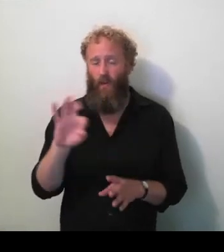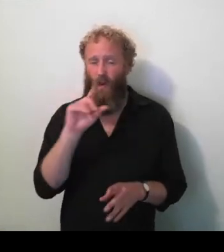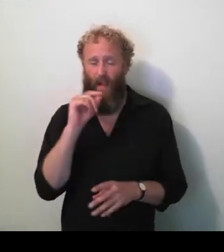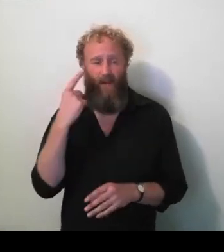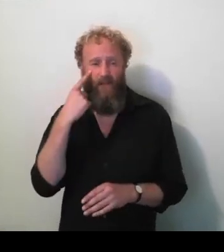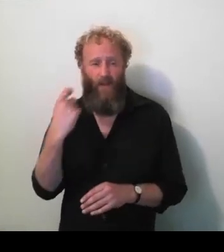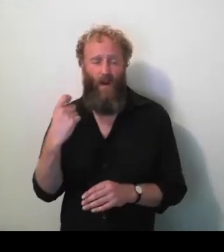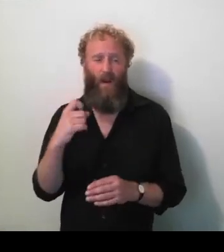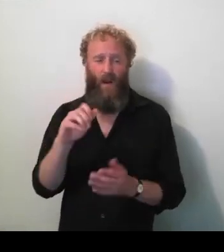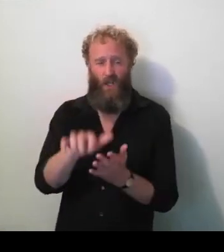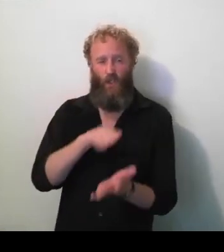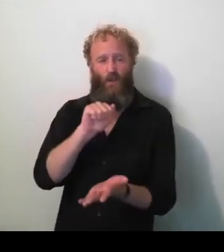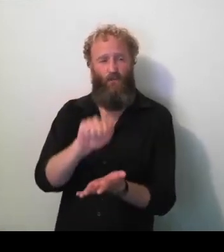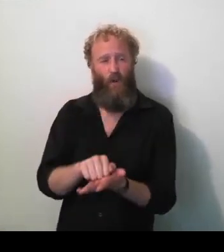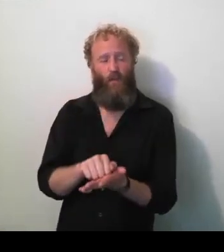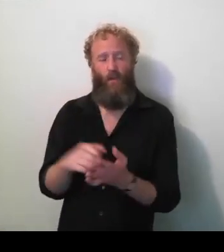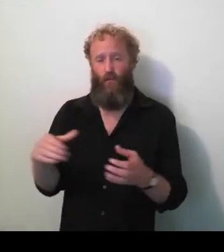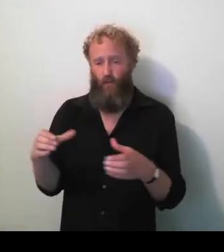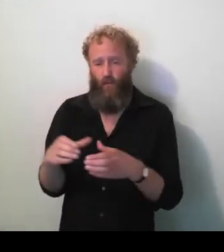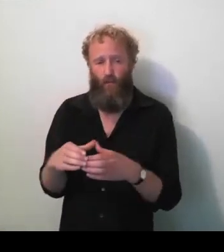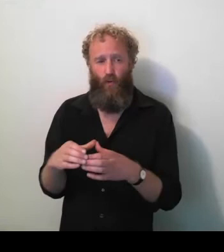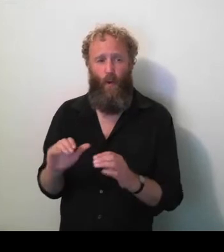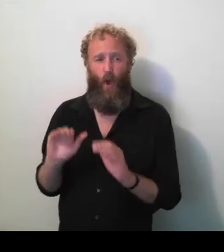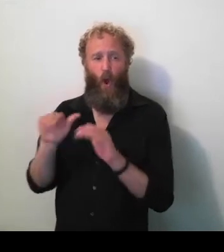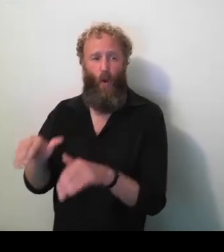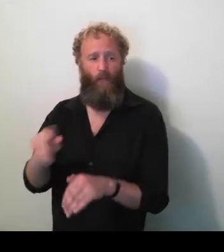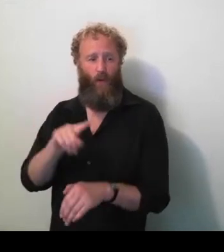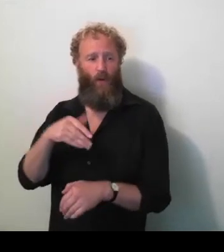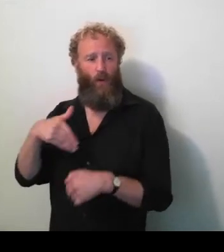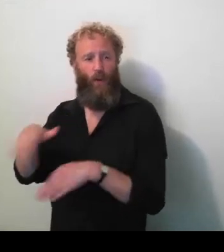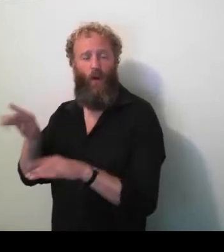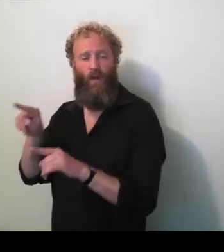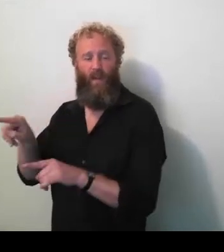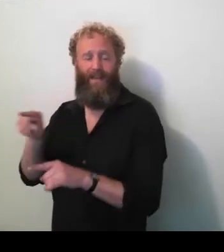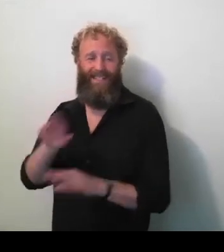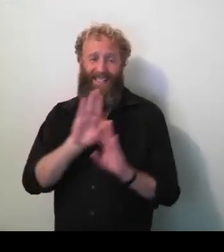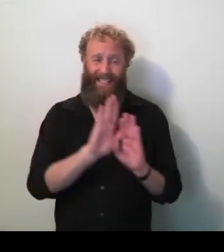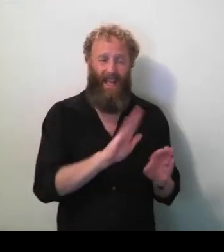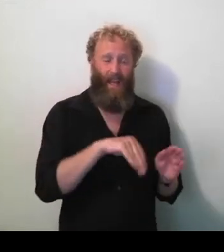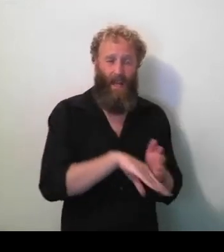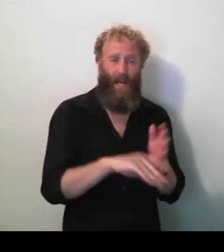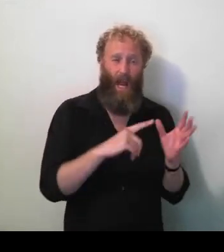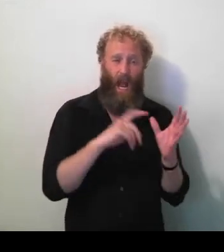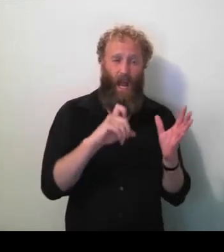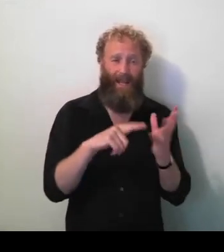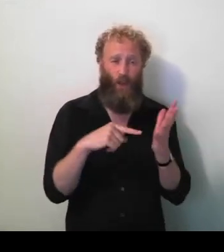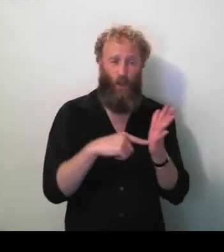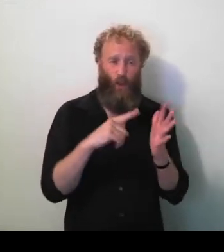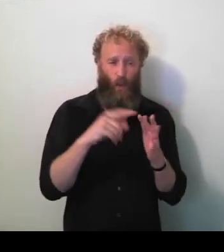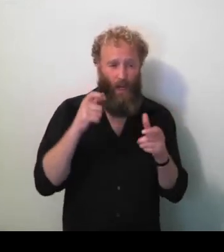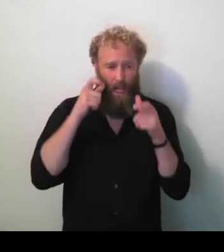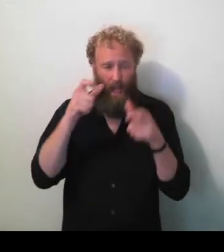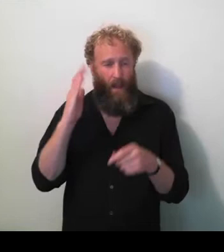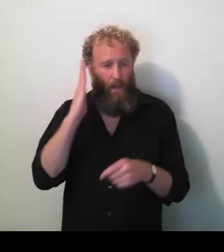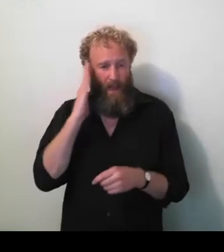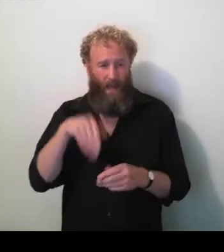home for her to go to. So she occupied a bed in acute care bed in a big hospital here. She was